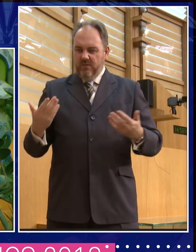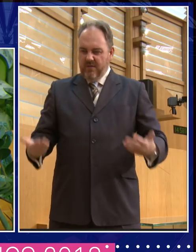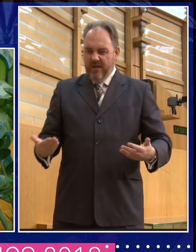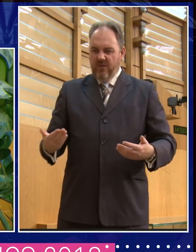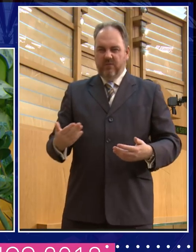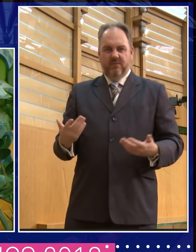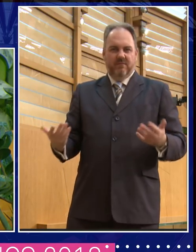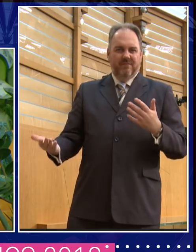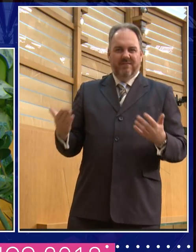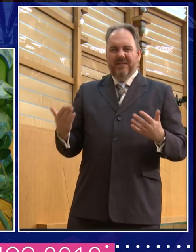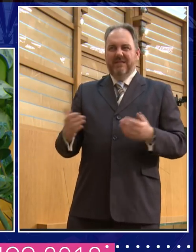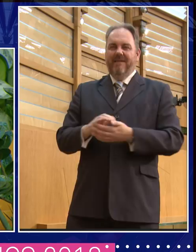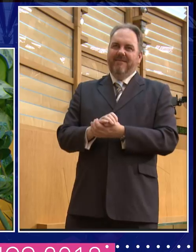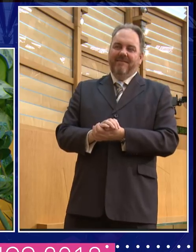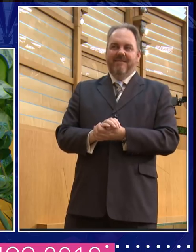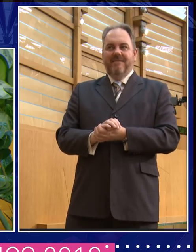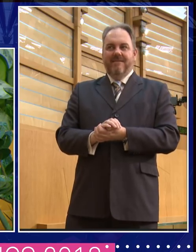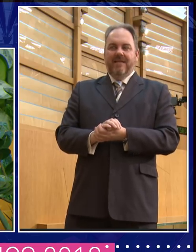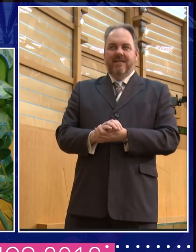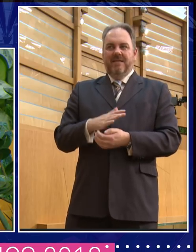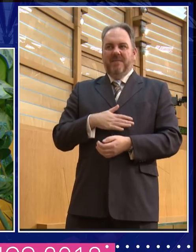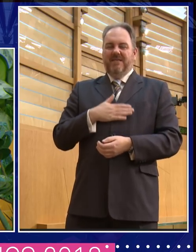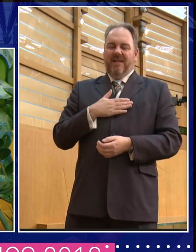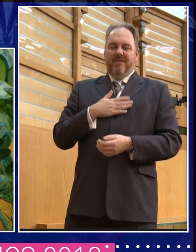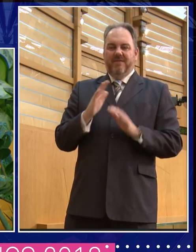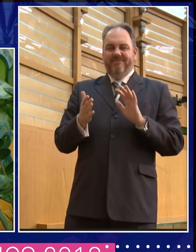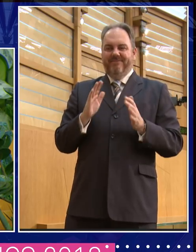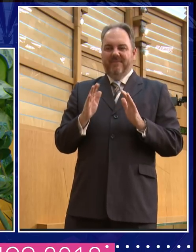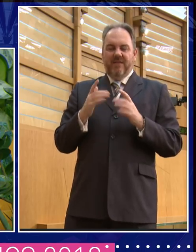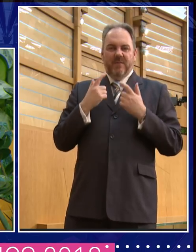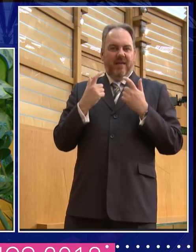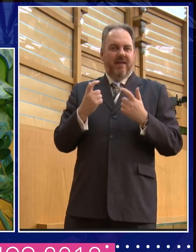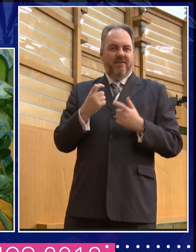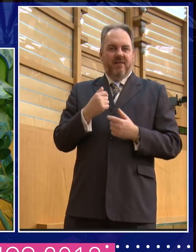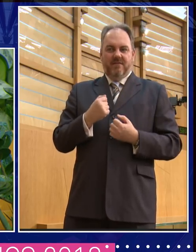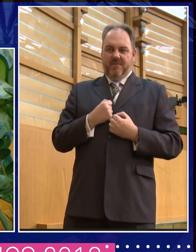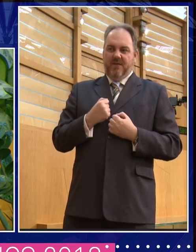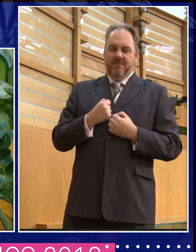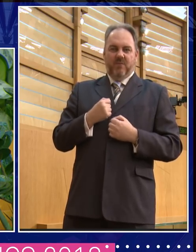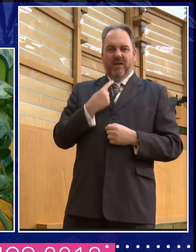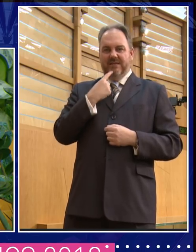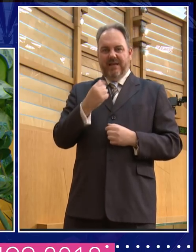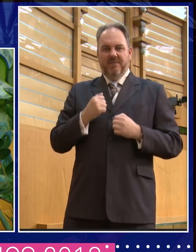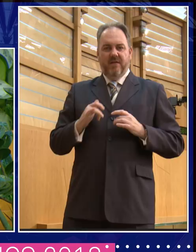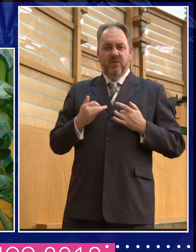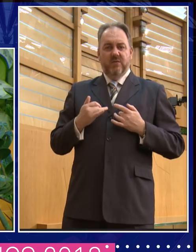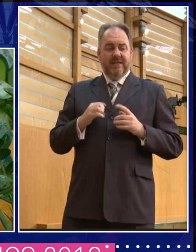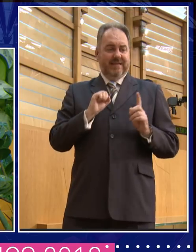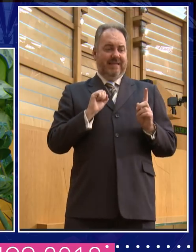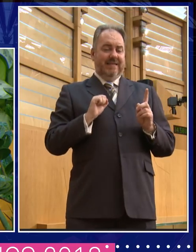What was very interesting is that I somewhat had to eat my words because in his response to those allegations,